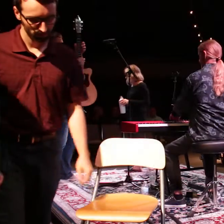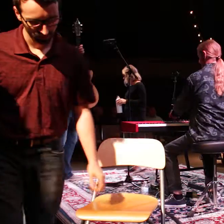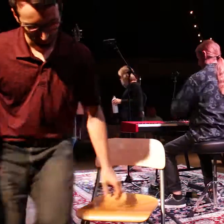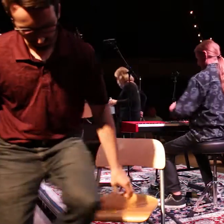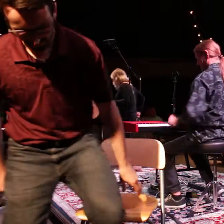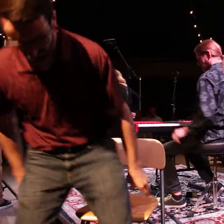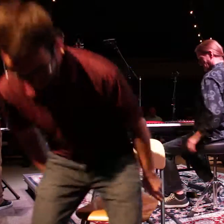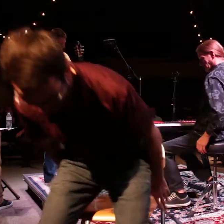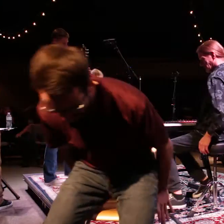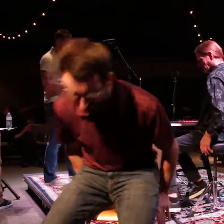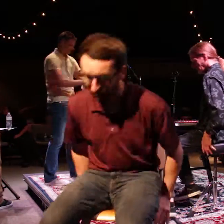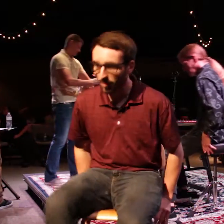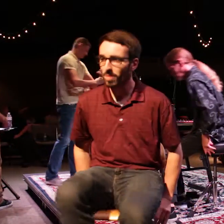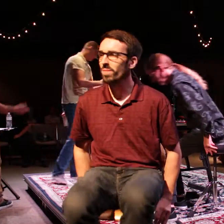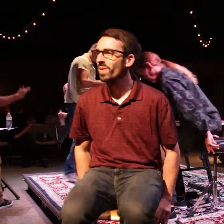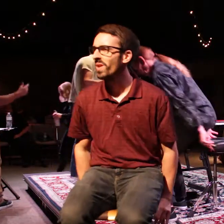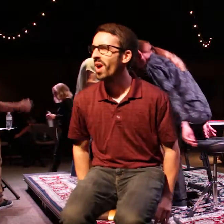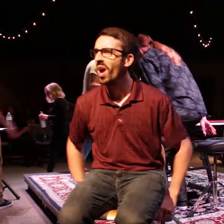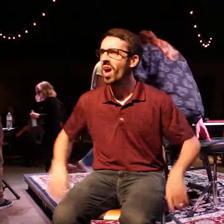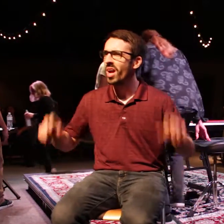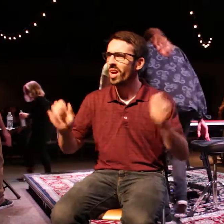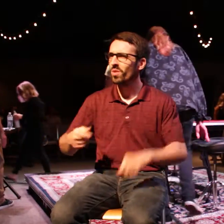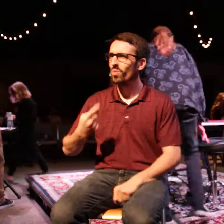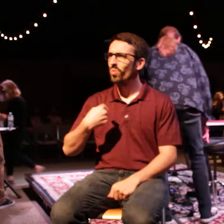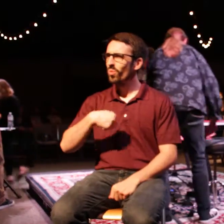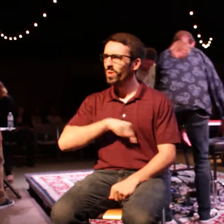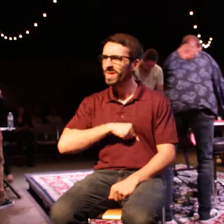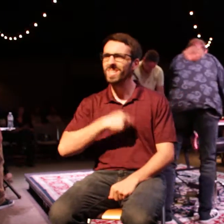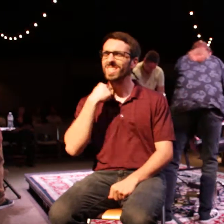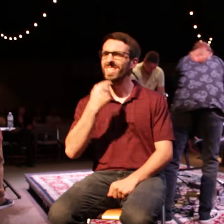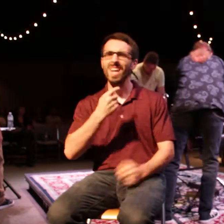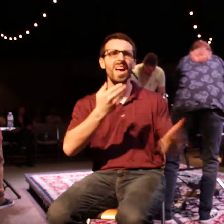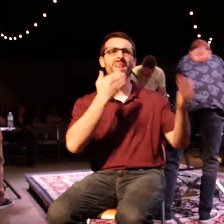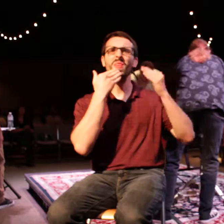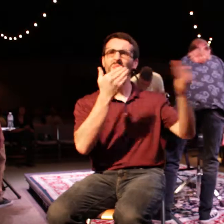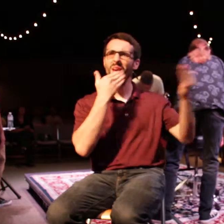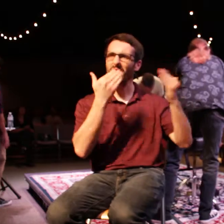Hey, can we just say thank you to the team this morning for leading us so well, and yeah.